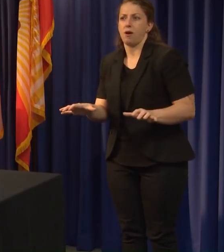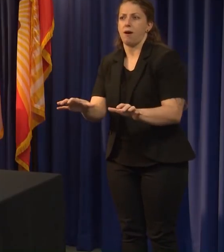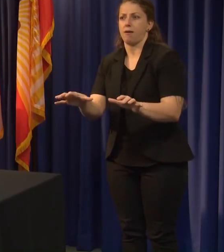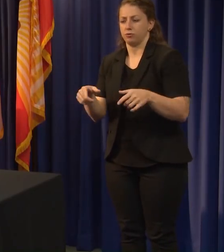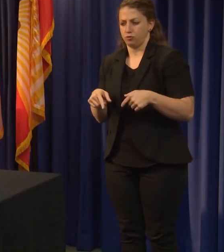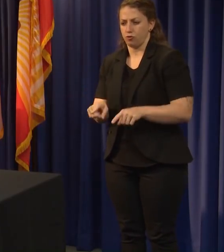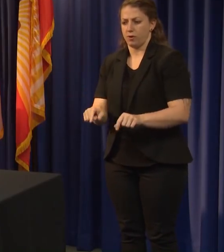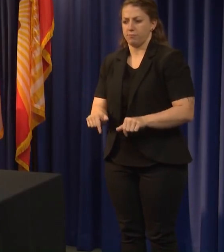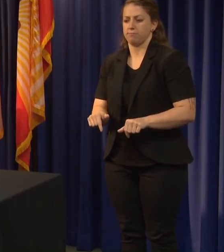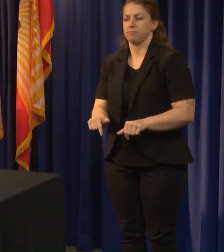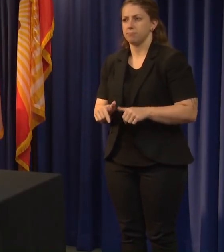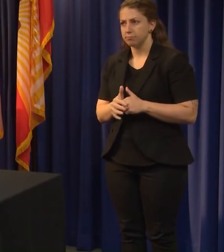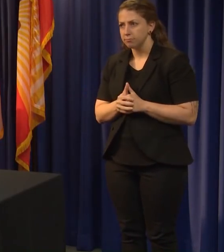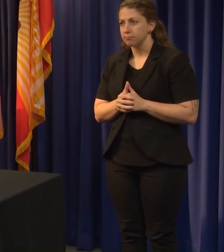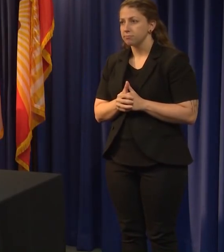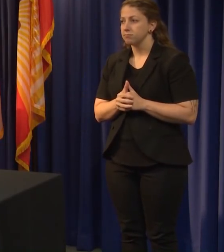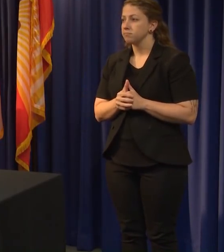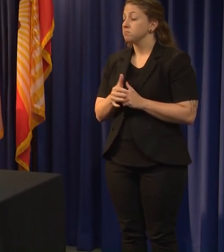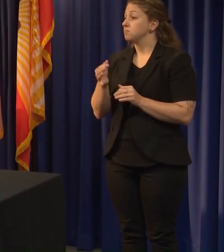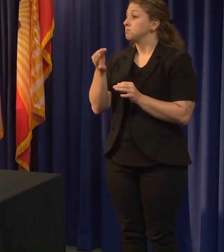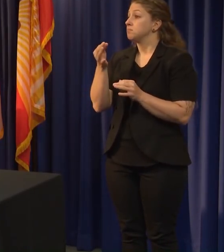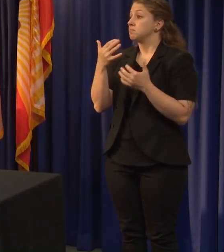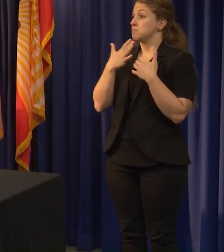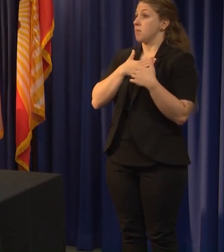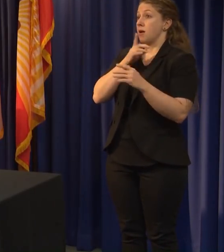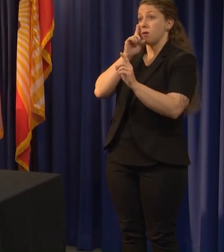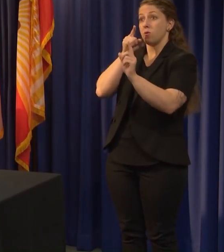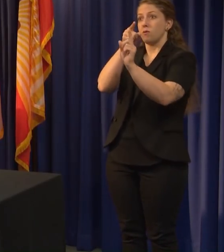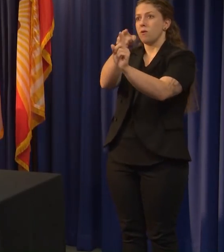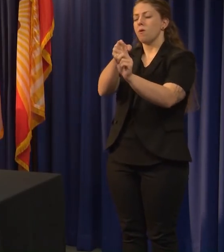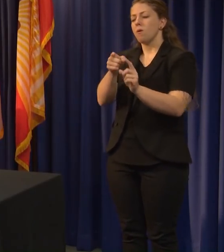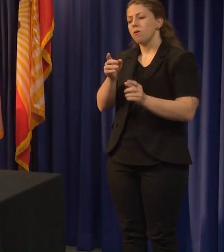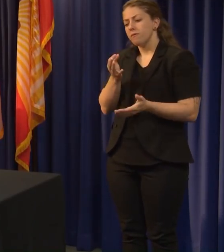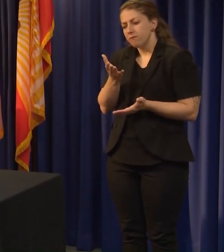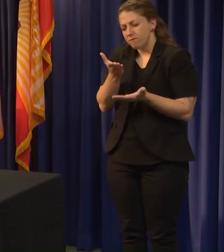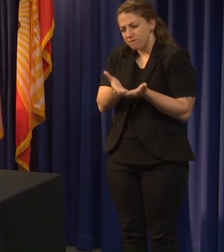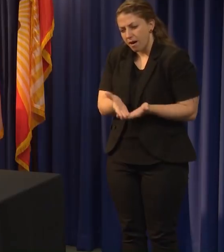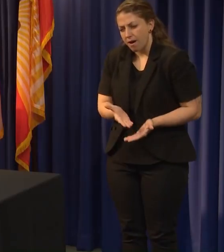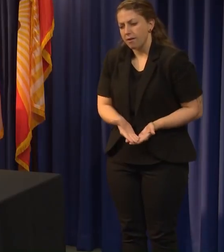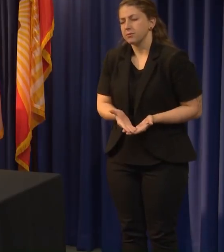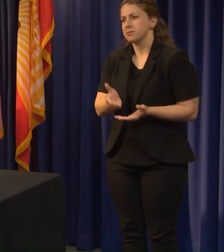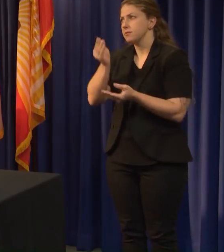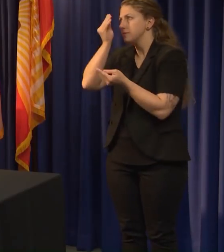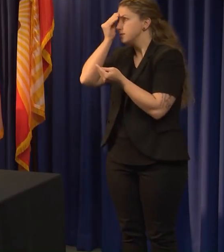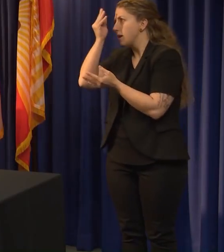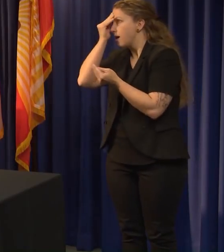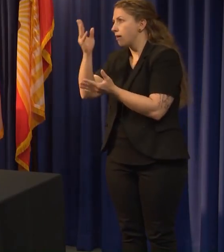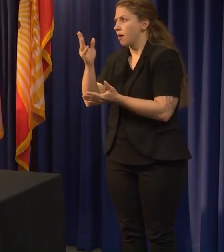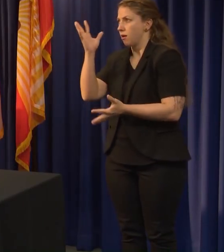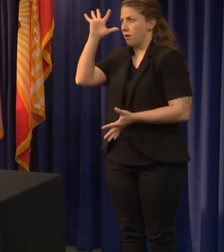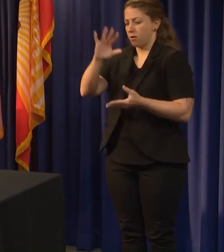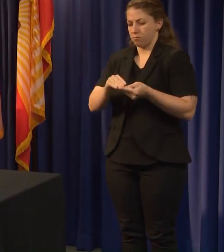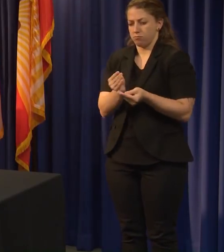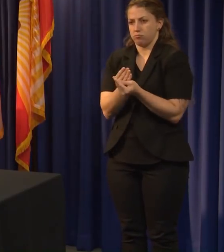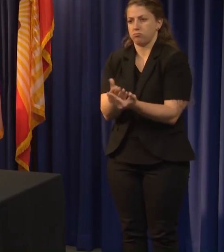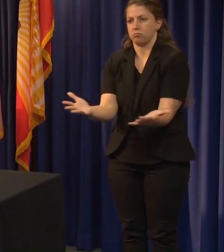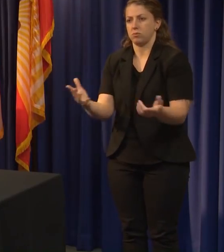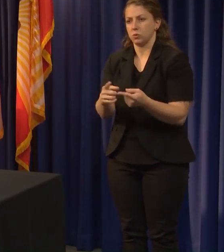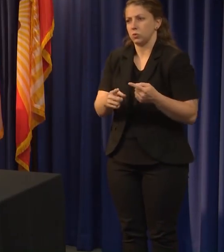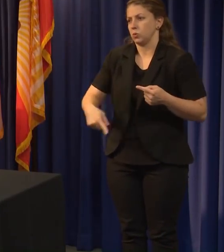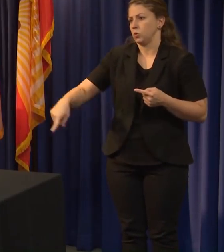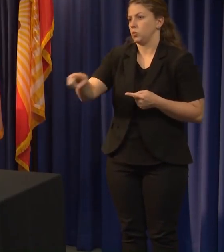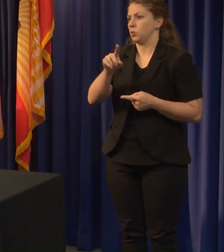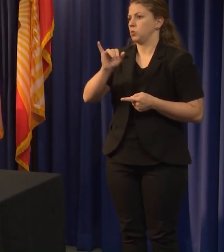I simply want to communicate the facts and the data to the people of Jacksonville, so what we're doing, what we have to do